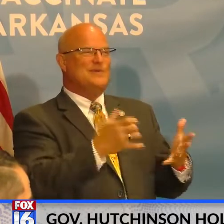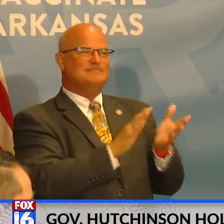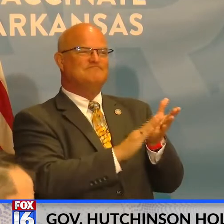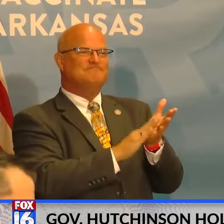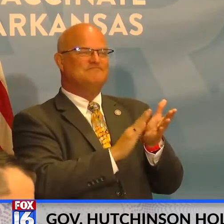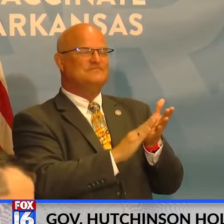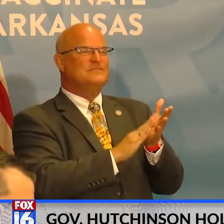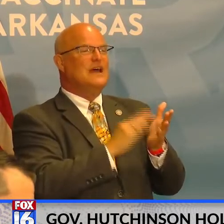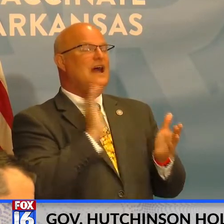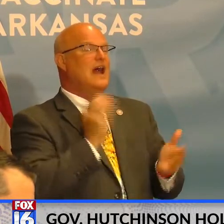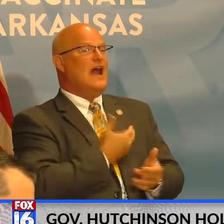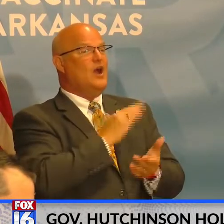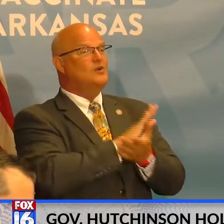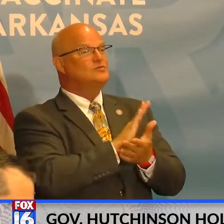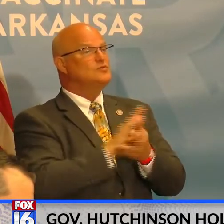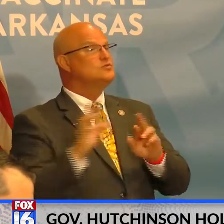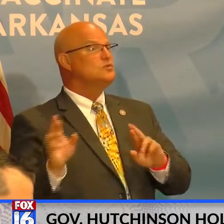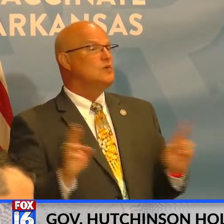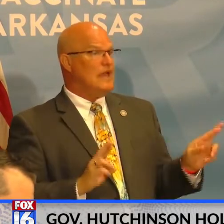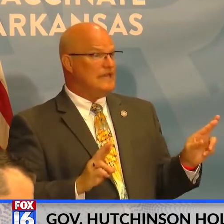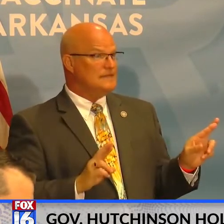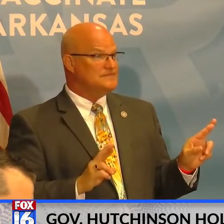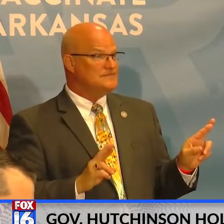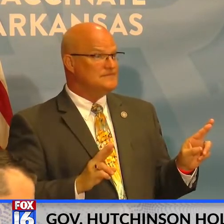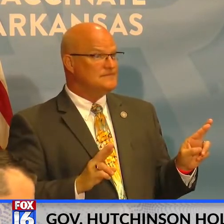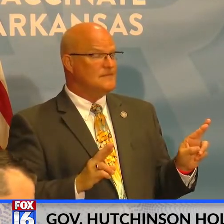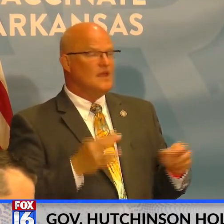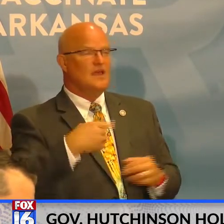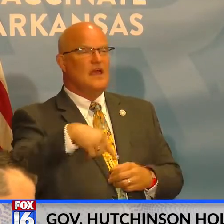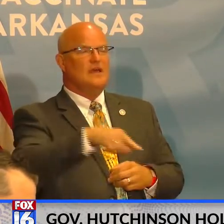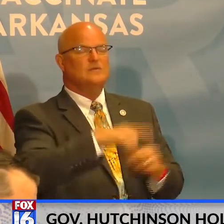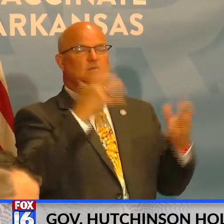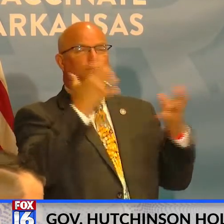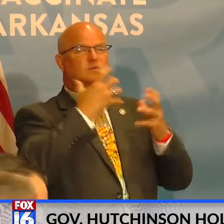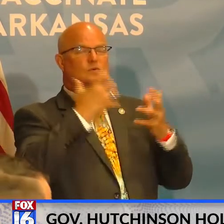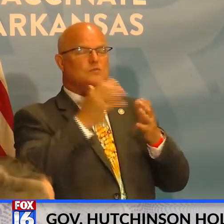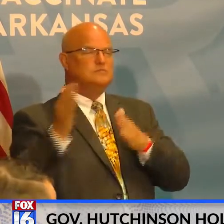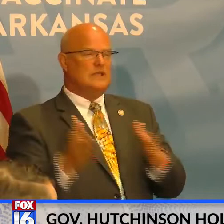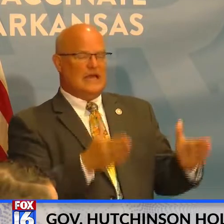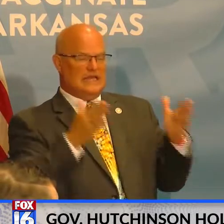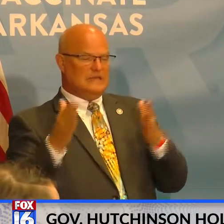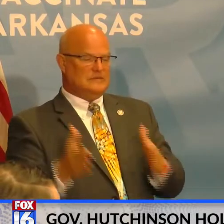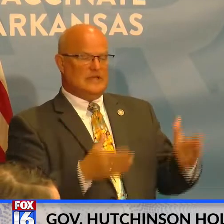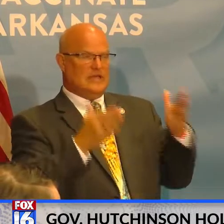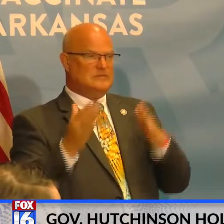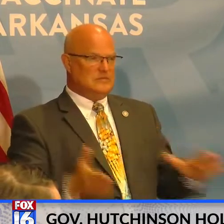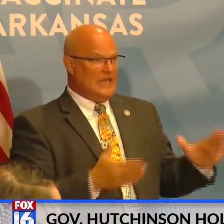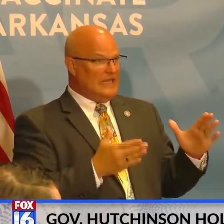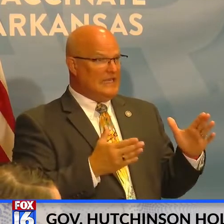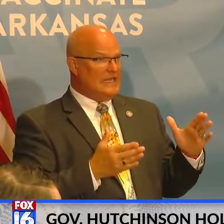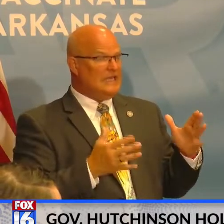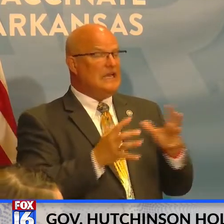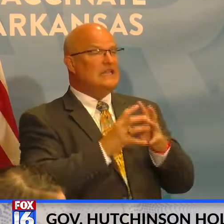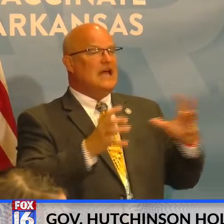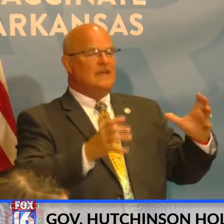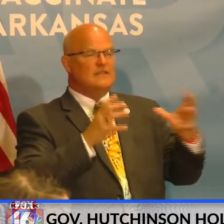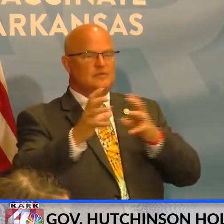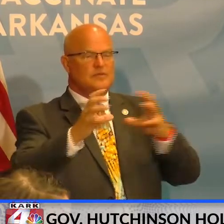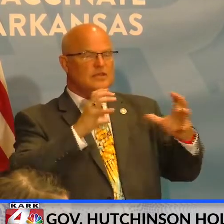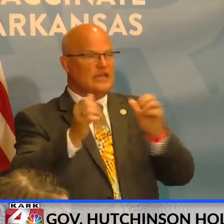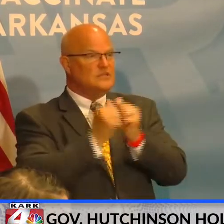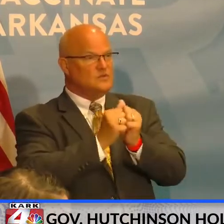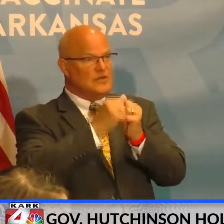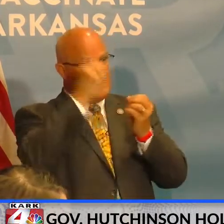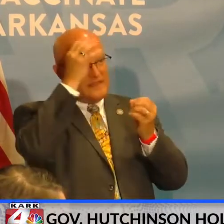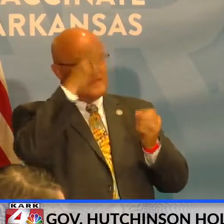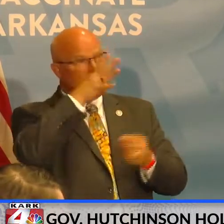that to the fact that our schools are ready. They've done a tremendous amount of planning, a lot of communication, and